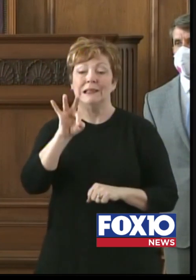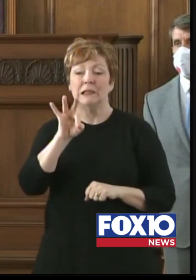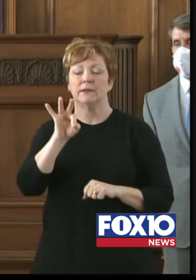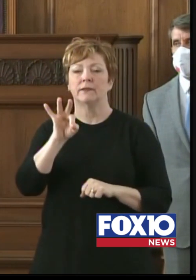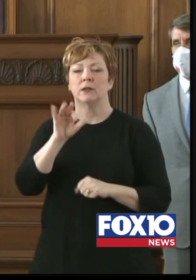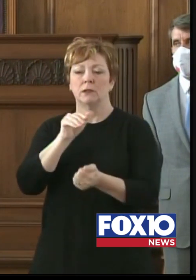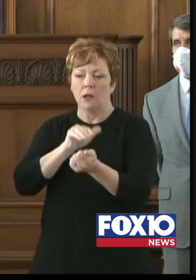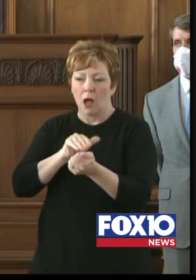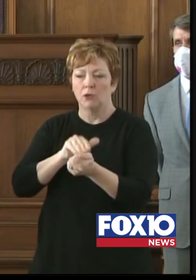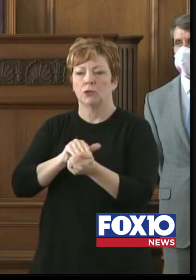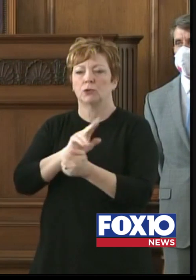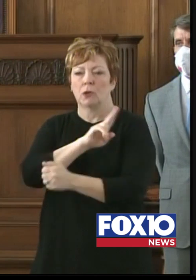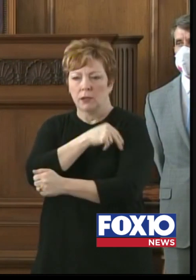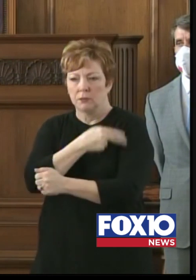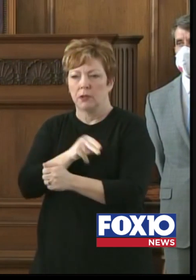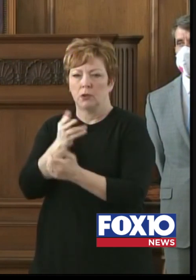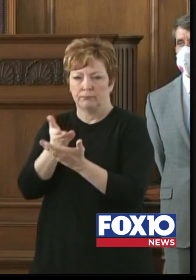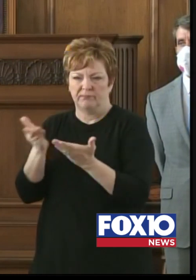or CDC guidelines.